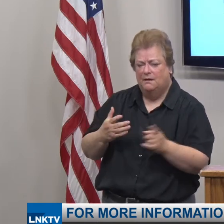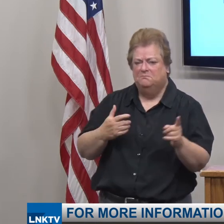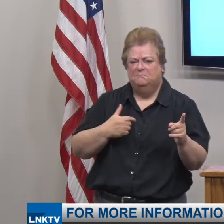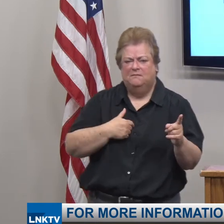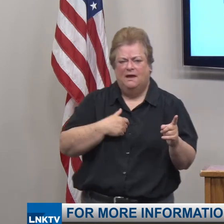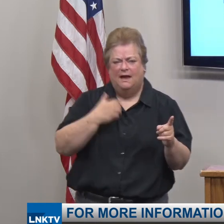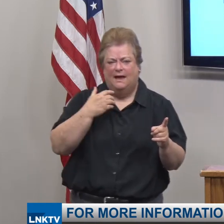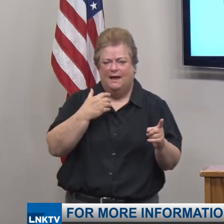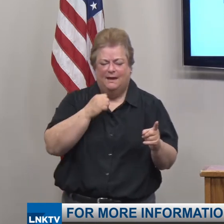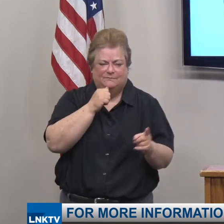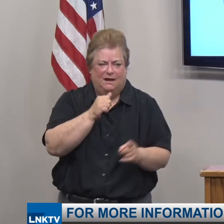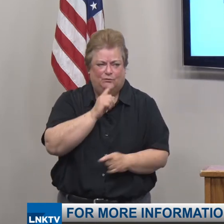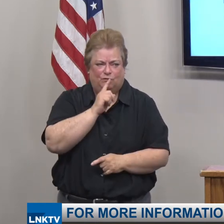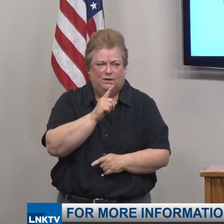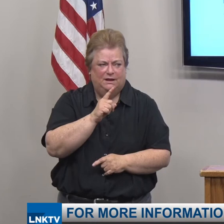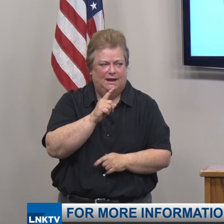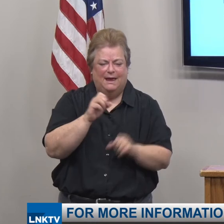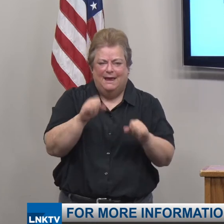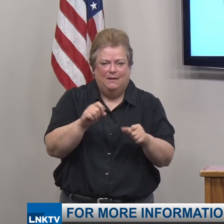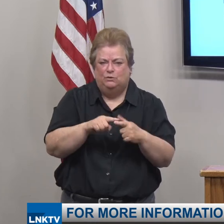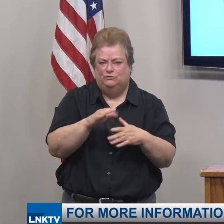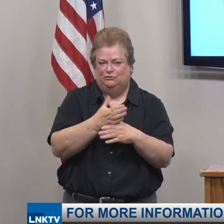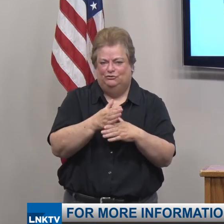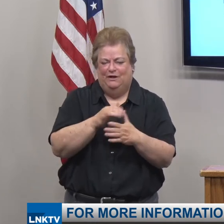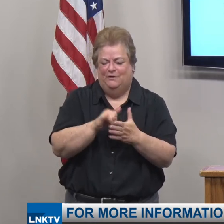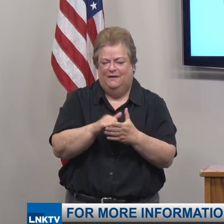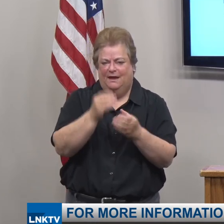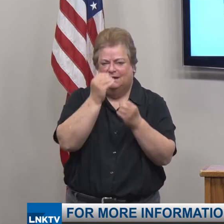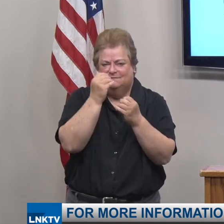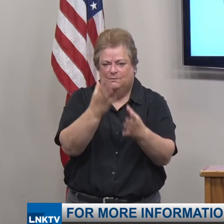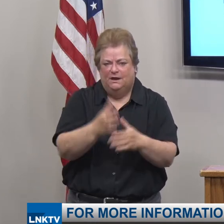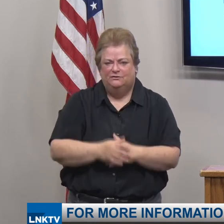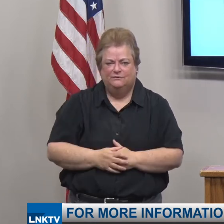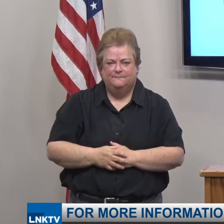not really able to share that information.